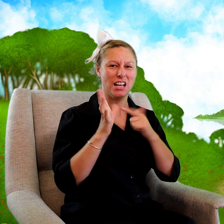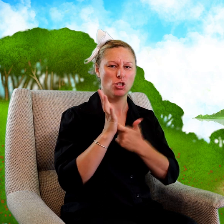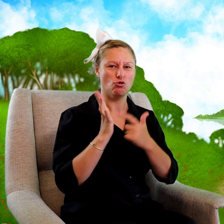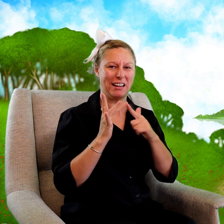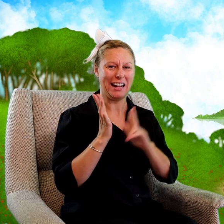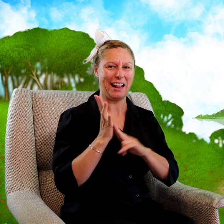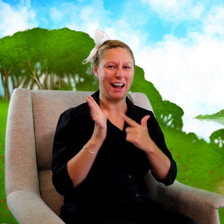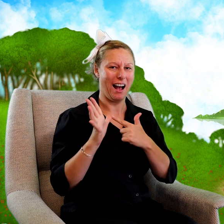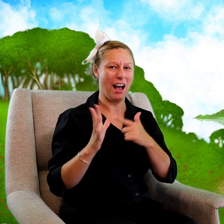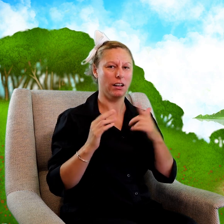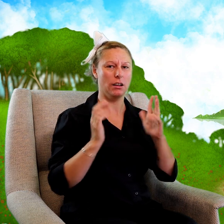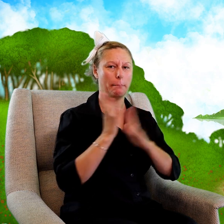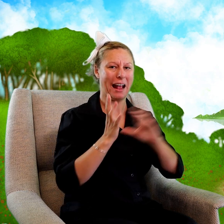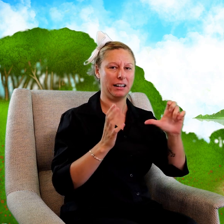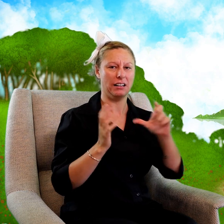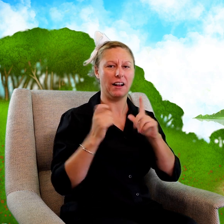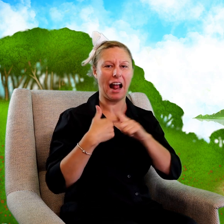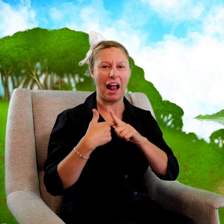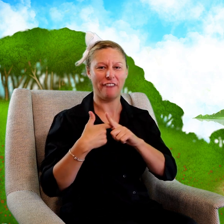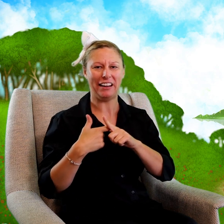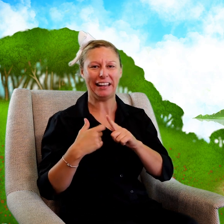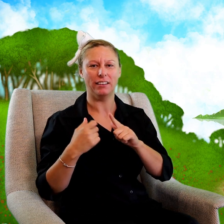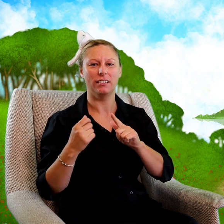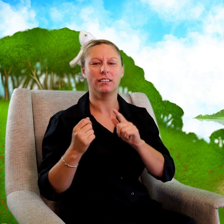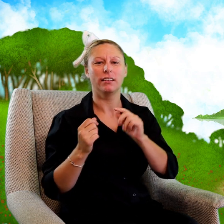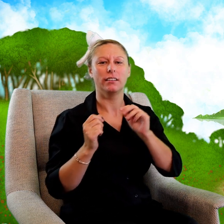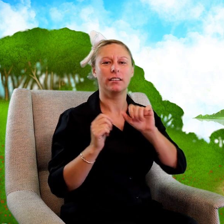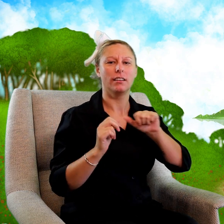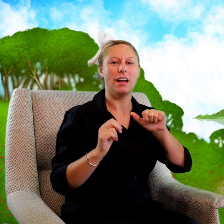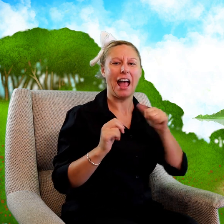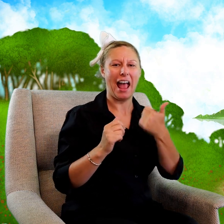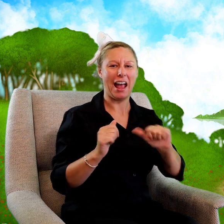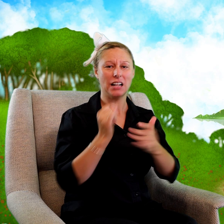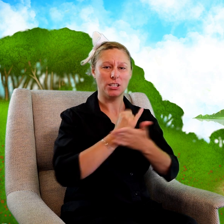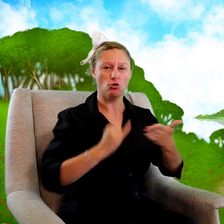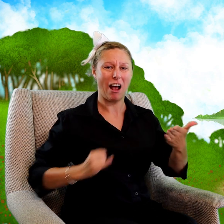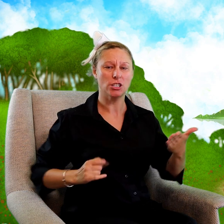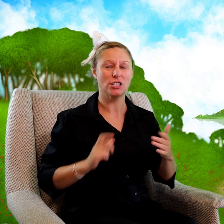by Katrina McKelvey and illustrated